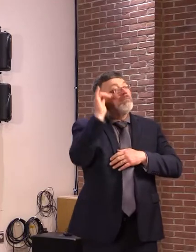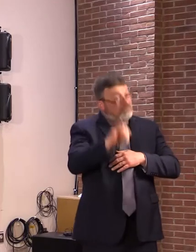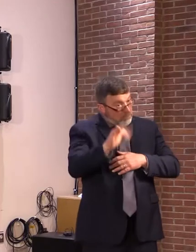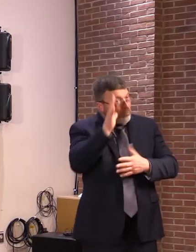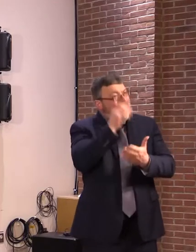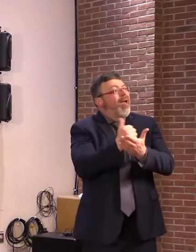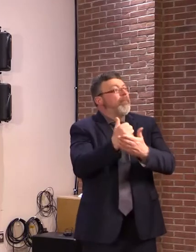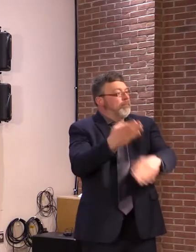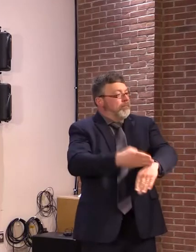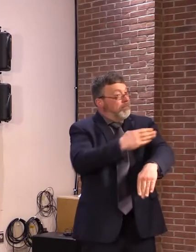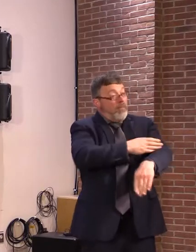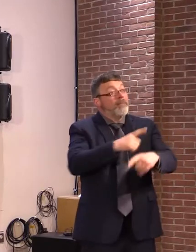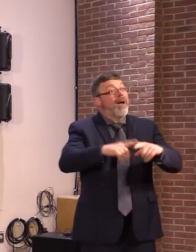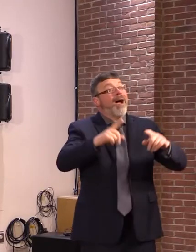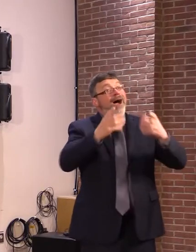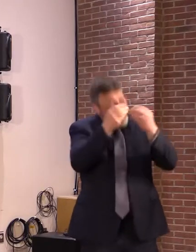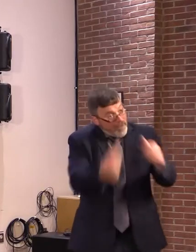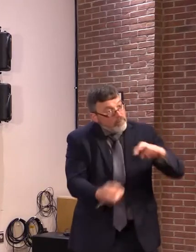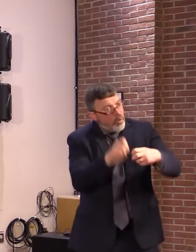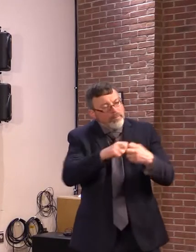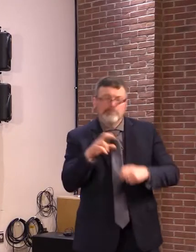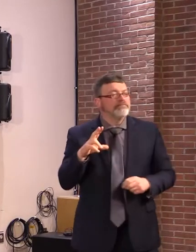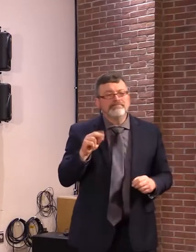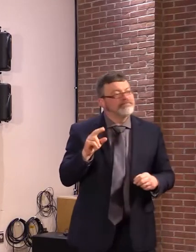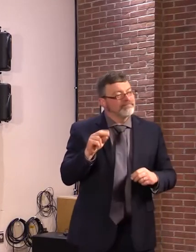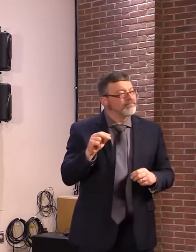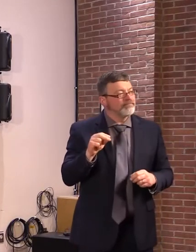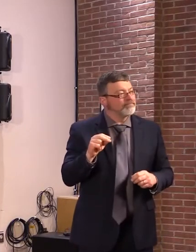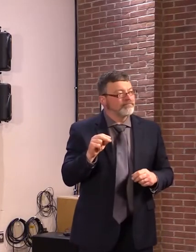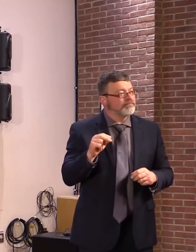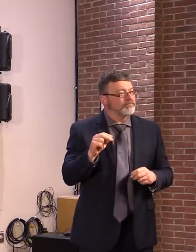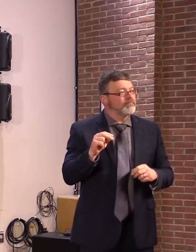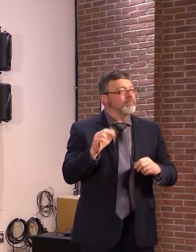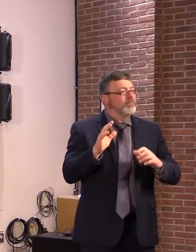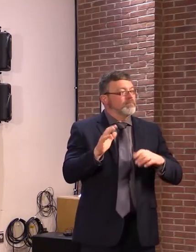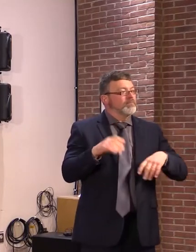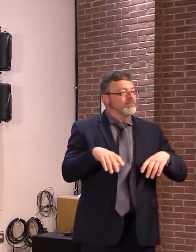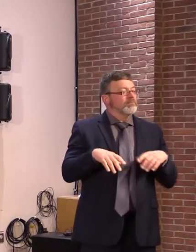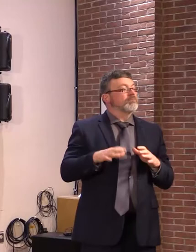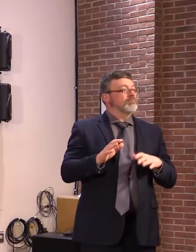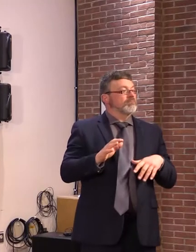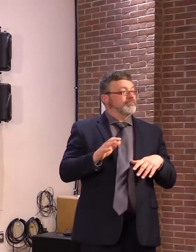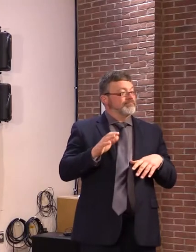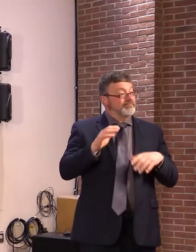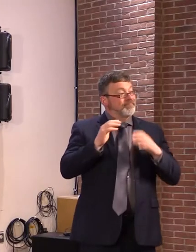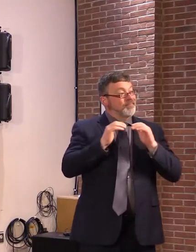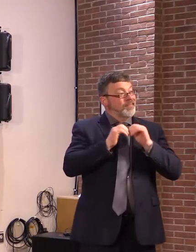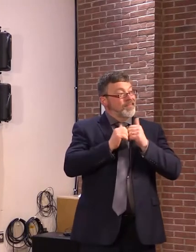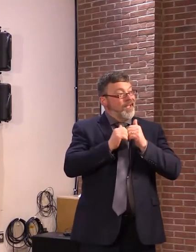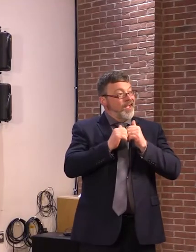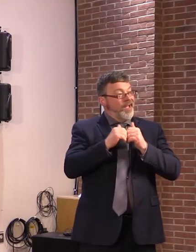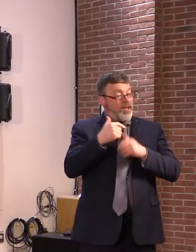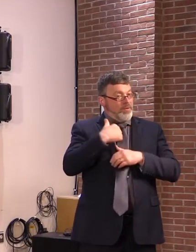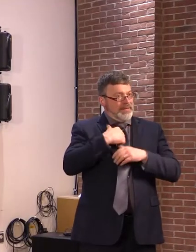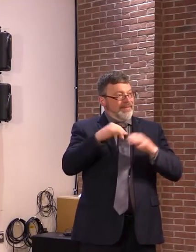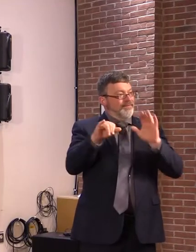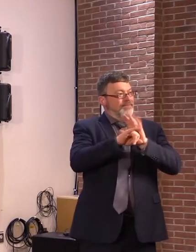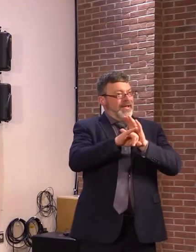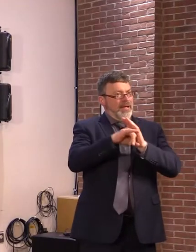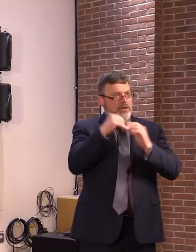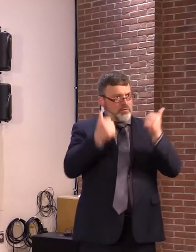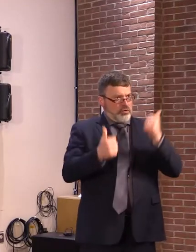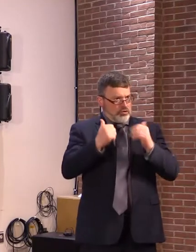to encourage housing in their communities and including a way to allow designated centers to be designated in more